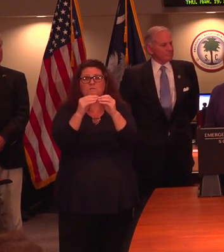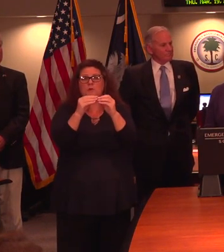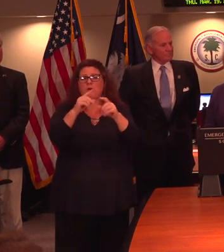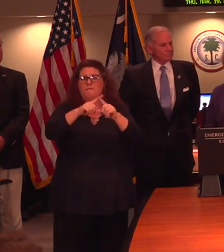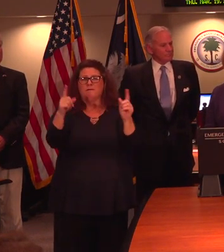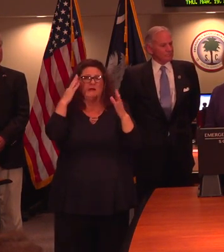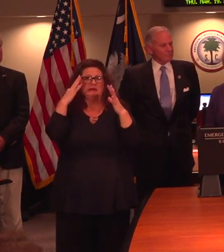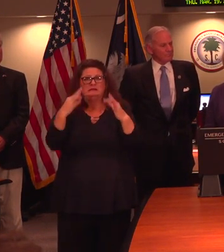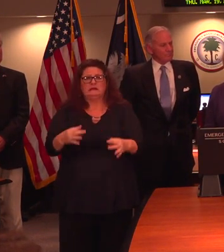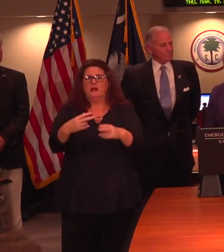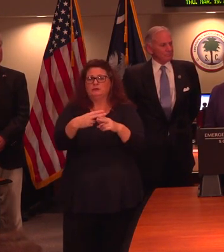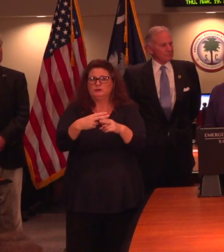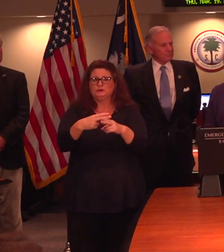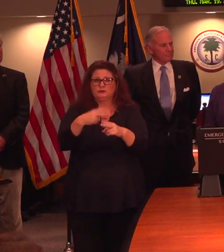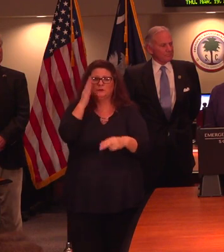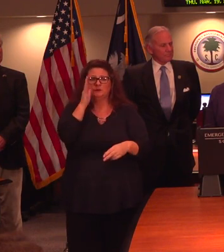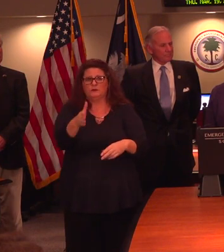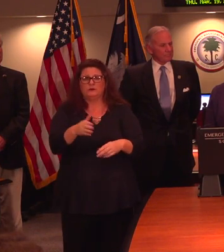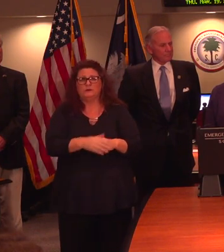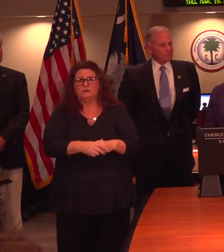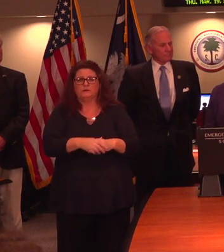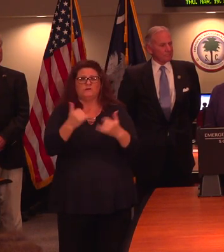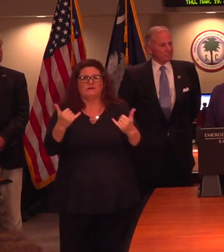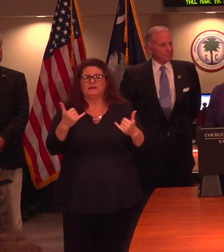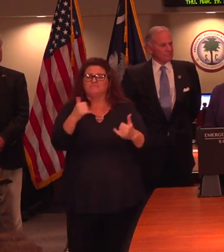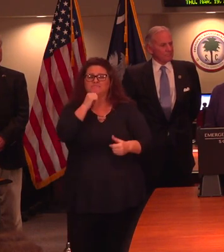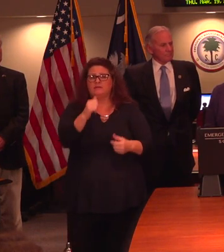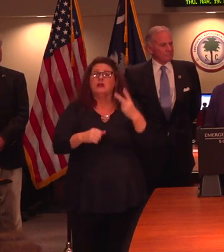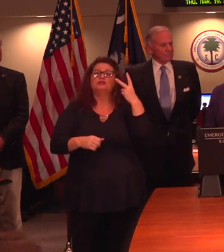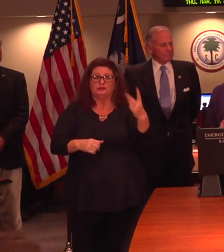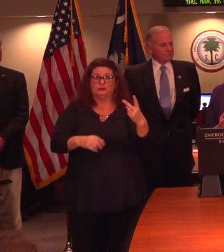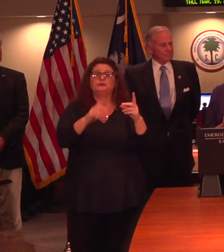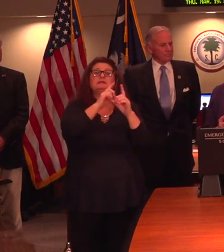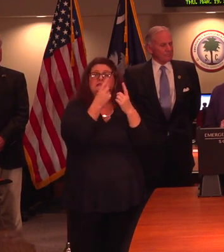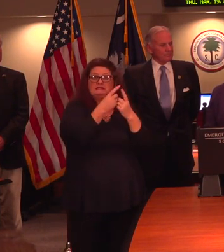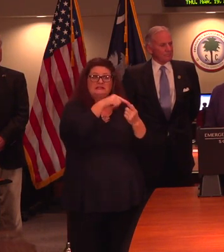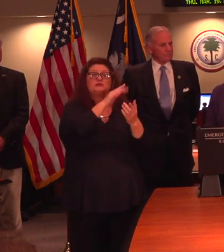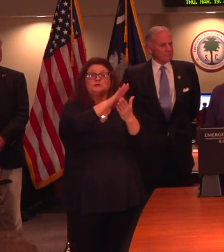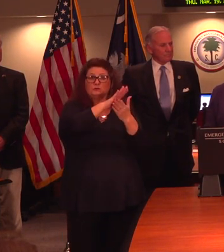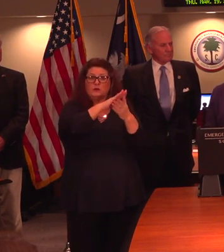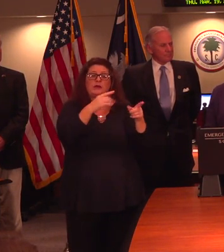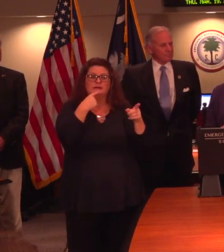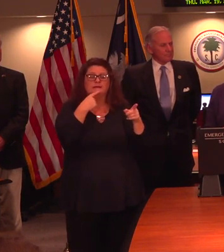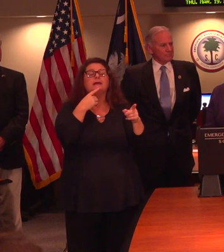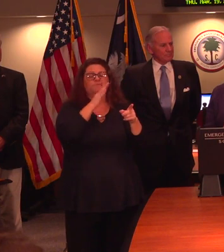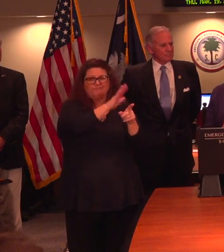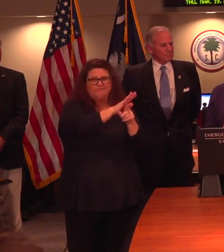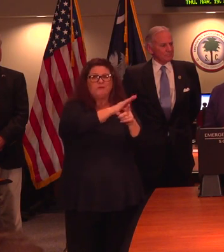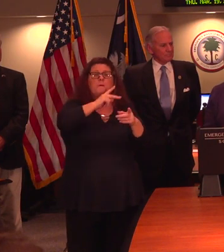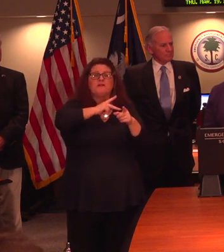decision soon. There are two districts that have announced that they're going to move some of their professional